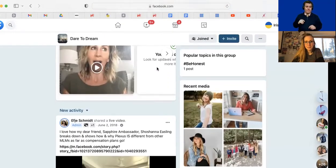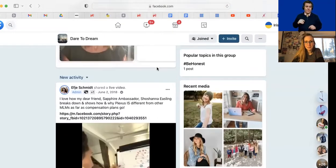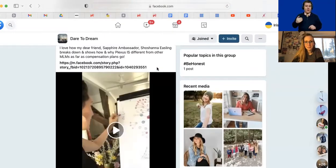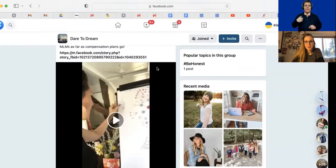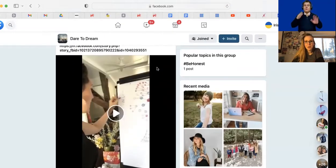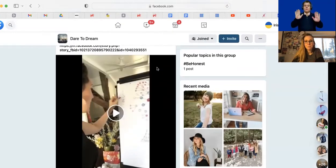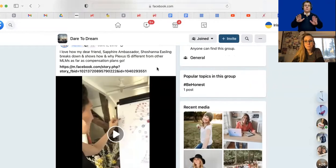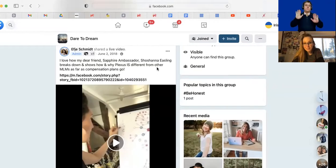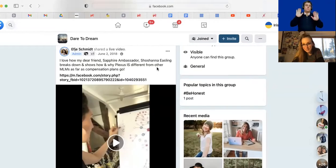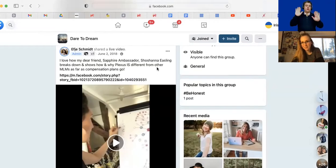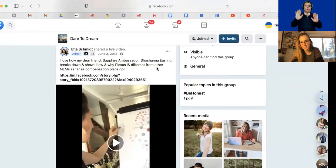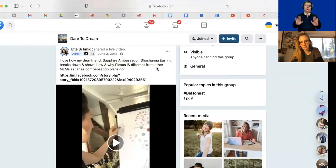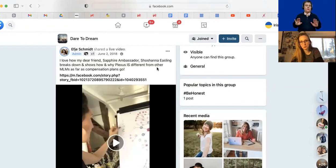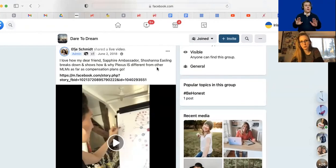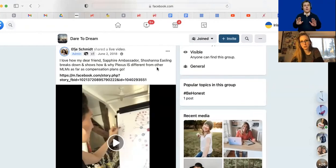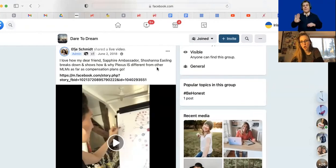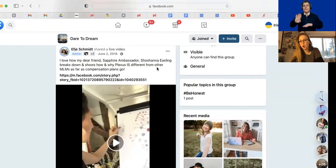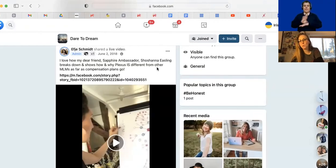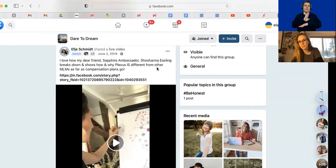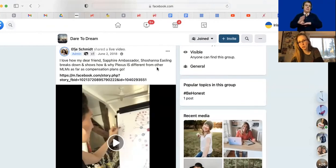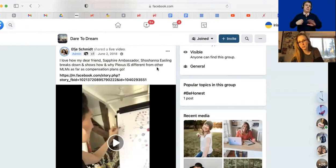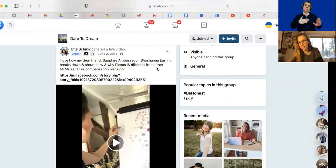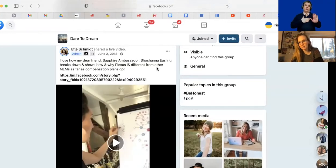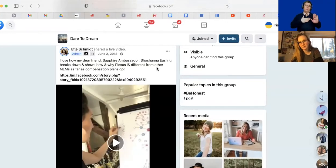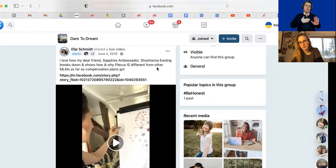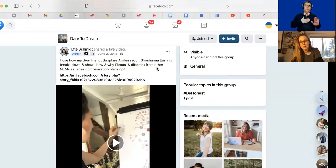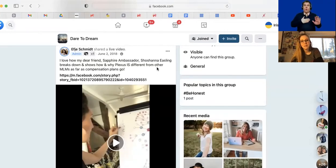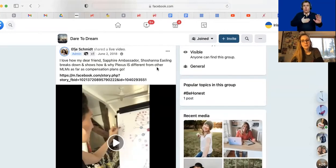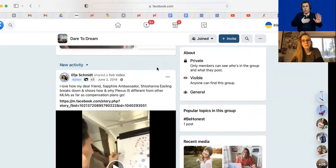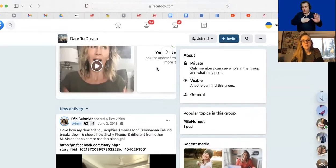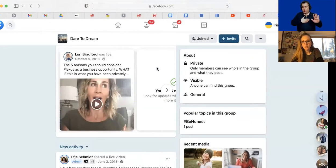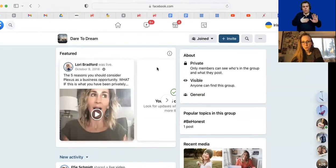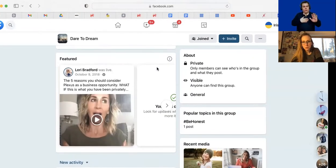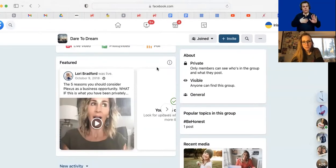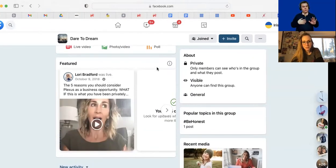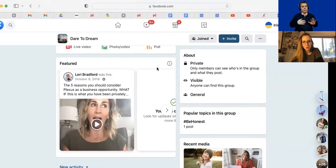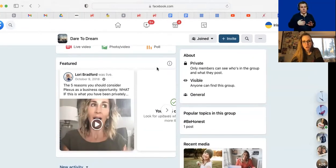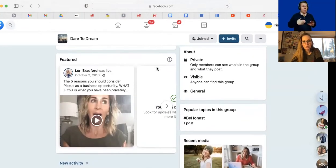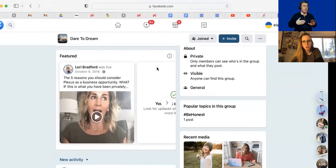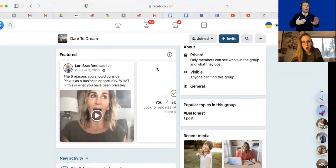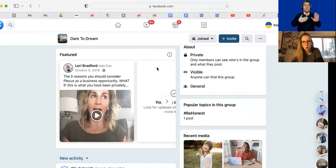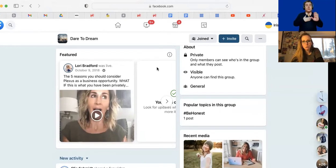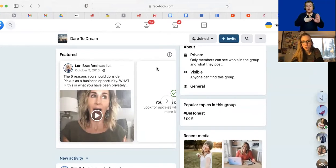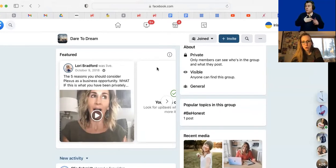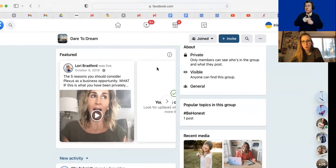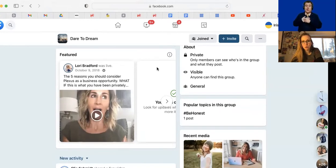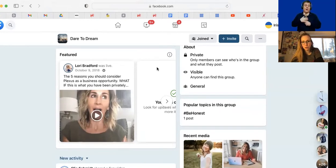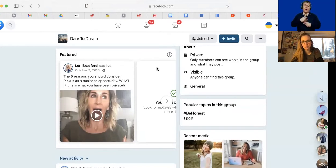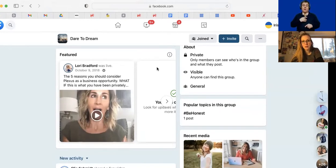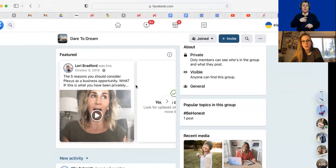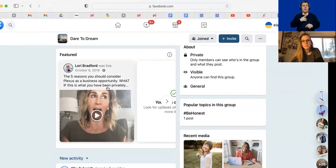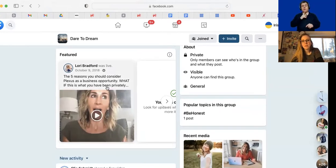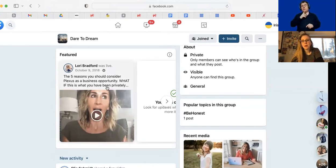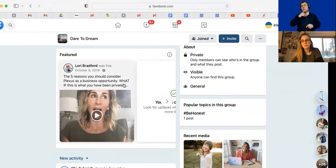business testimonies. Oh, my stars guys. The testimonies in here are so, so